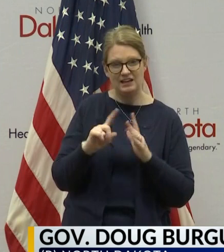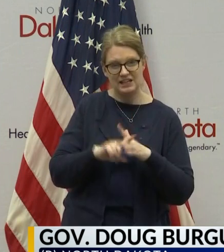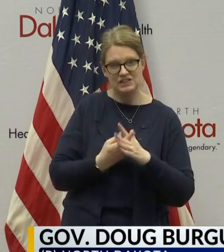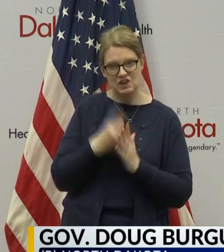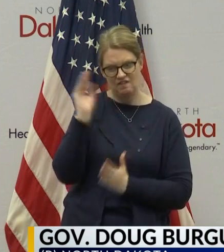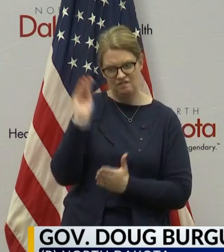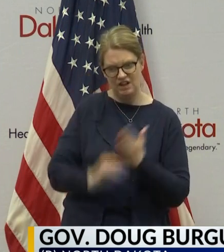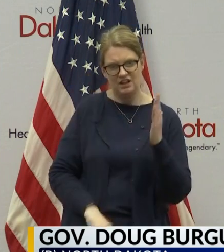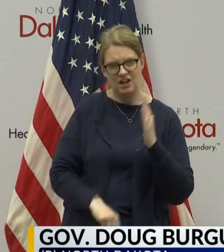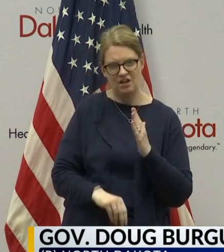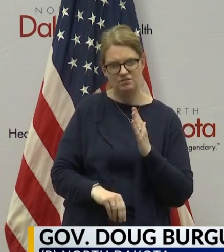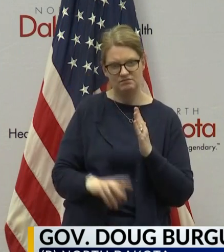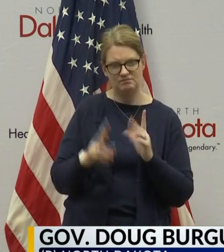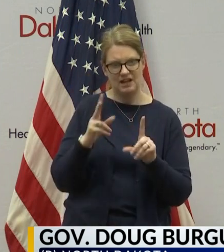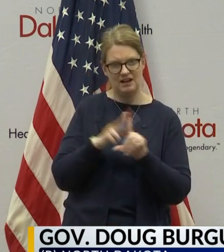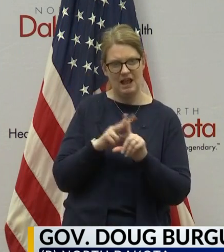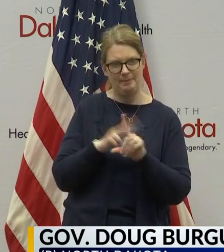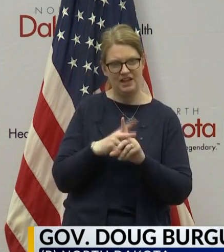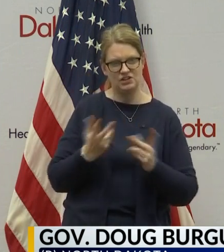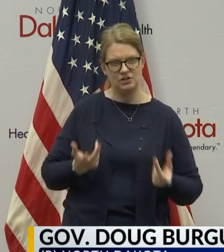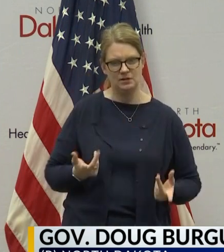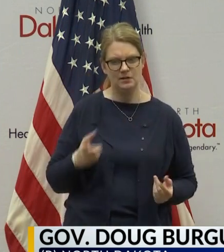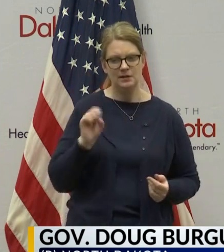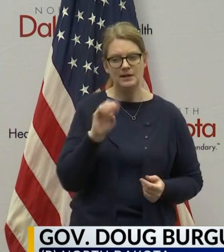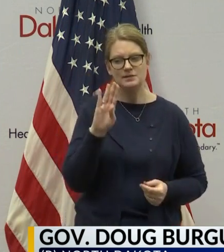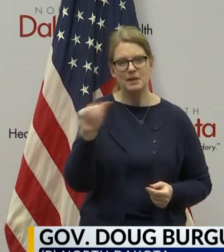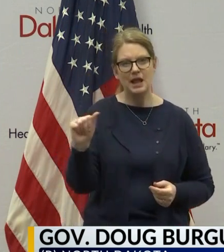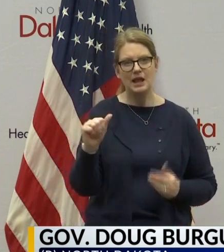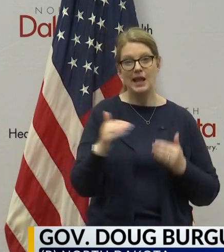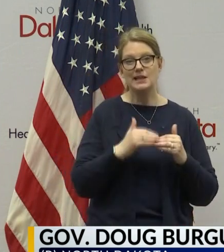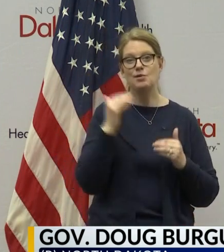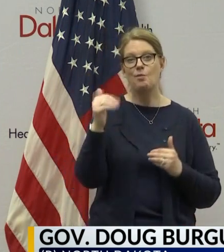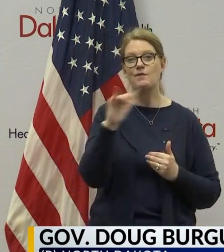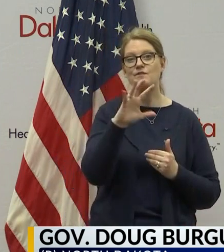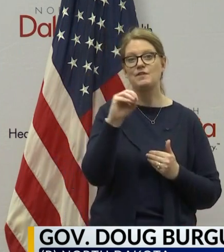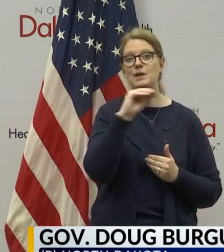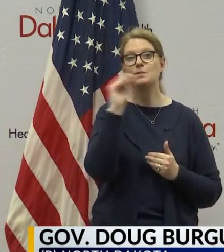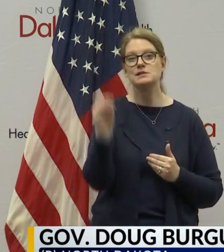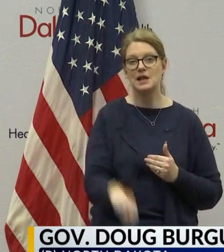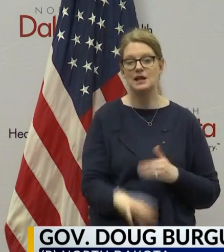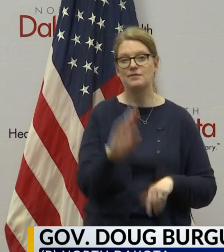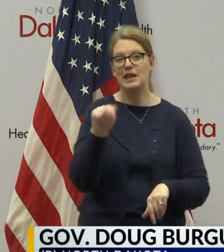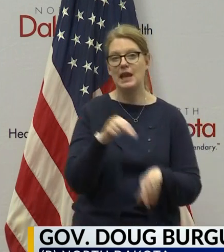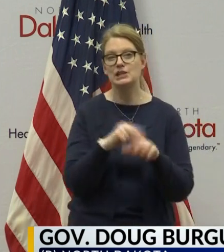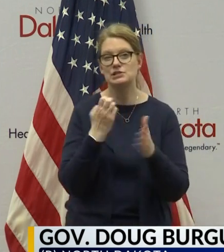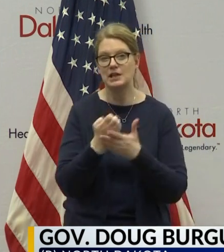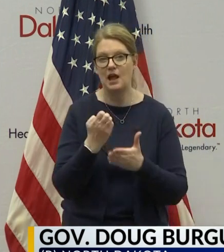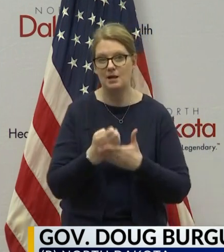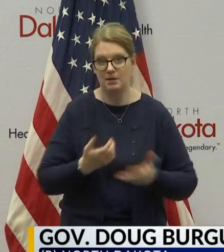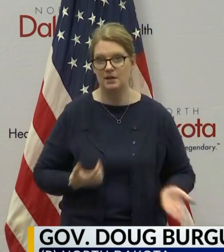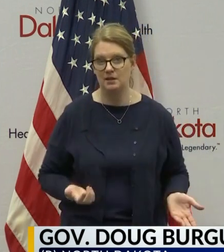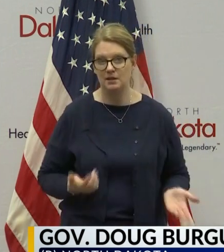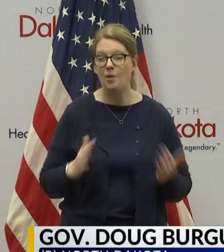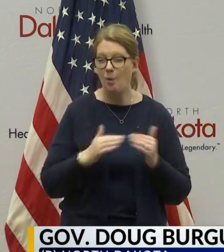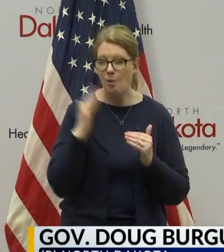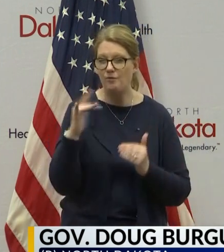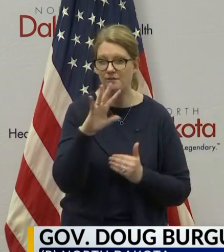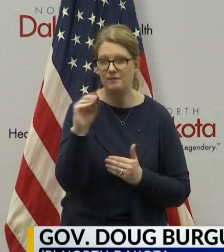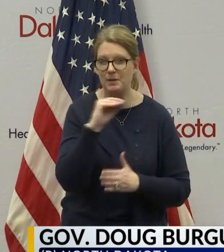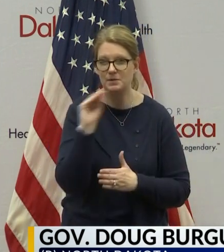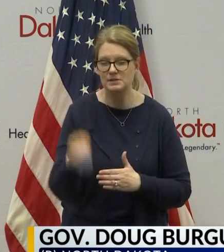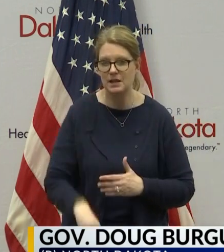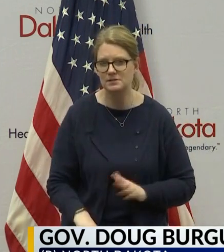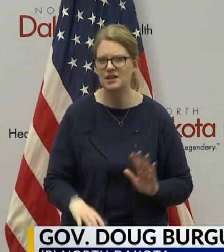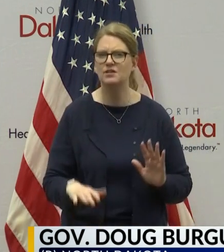application online. The SBA stuff touches over 50% of our nation's economy. And so, again, I really